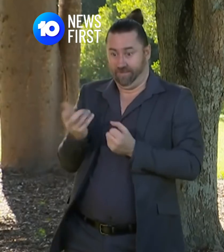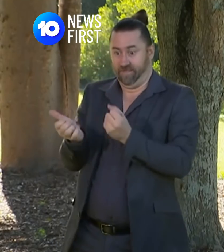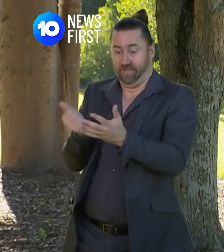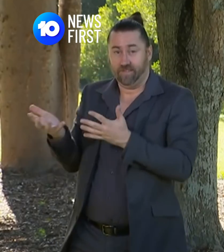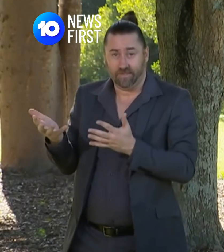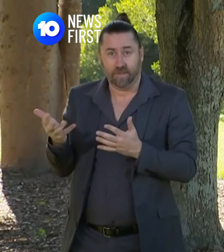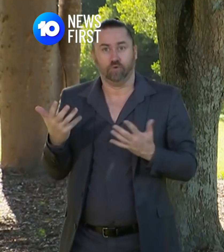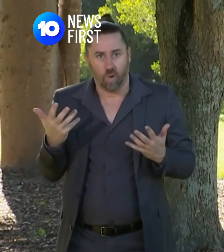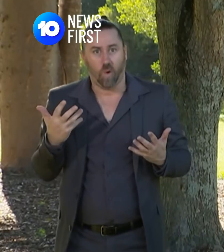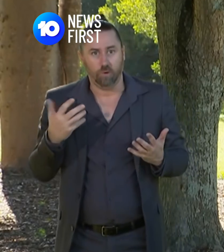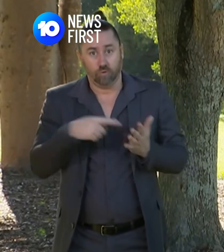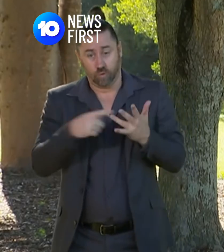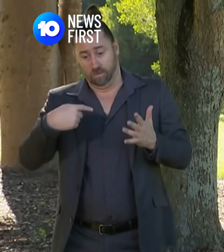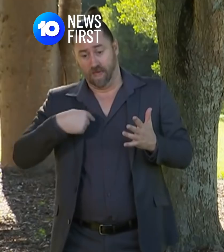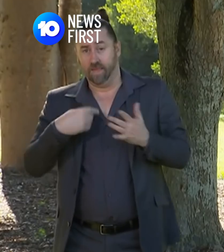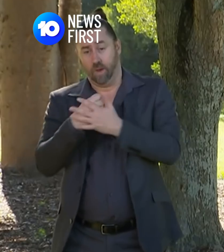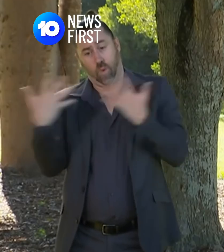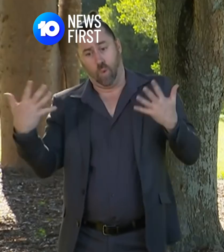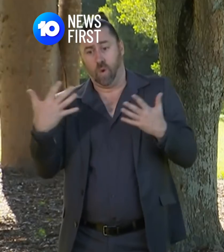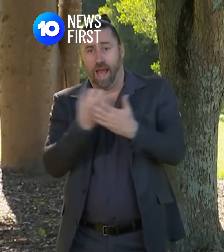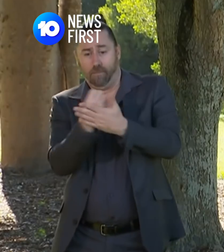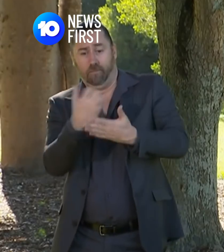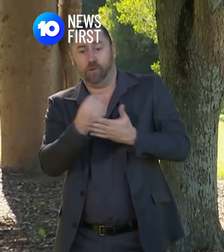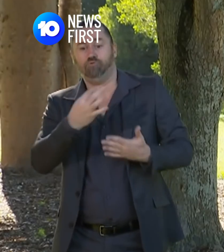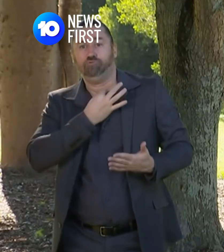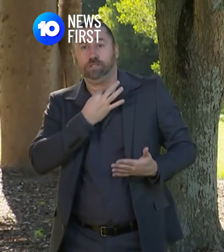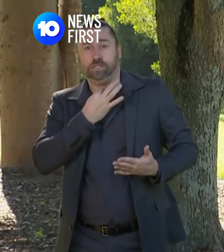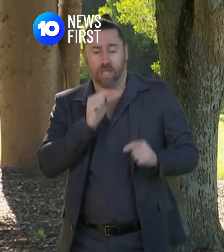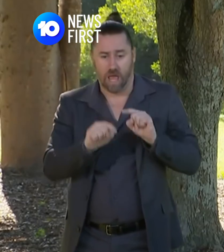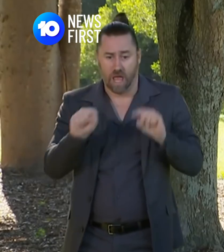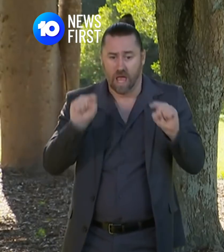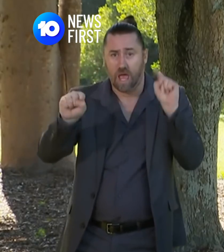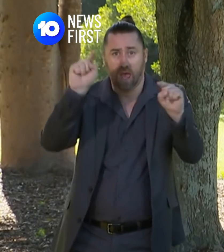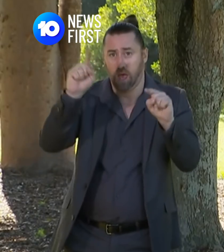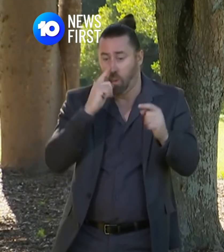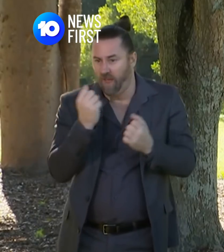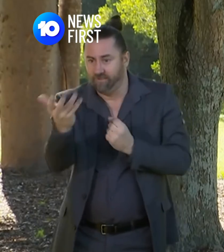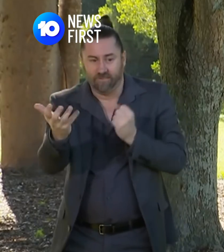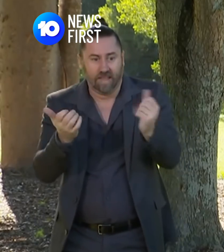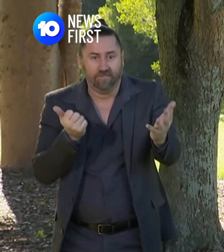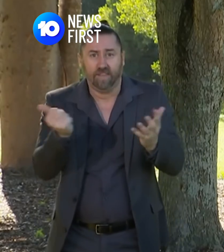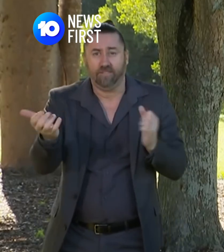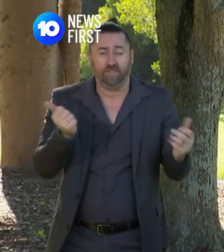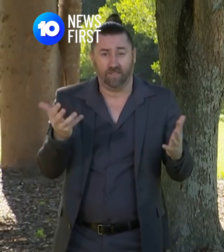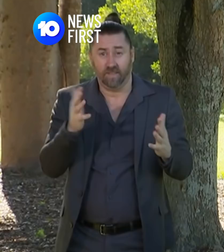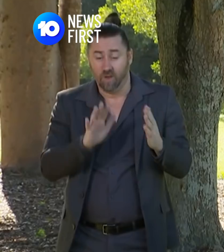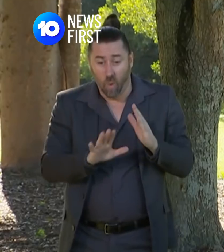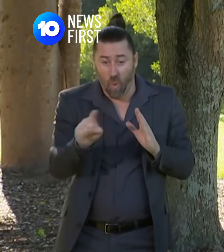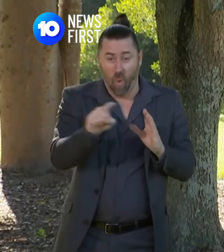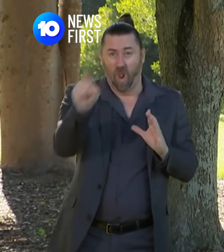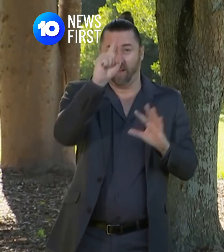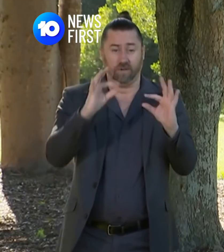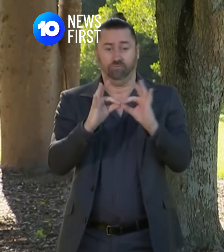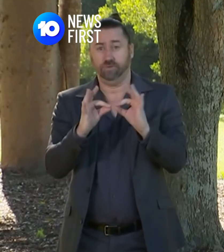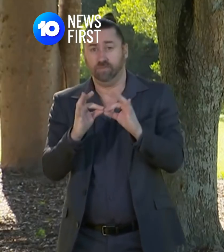community transmission and significant numbers of venues of concern all through Brisbane and we know